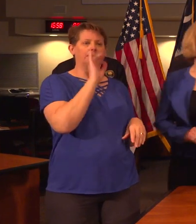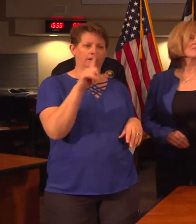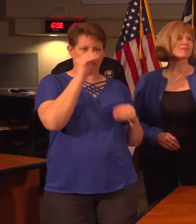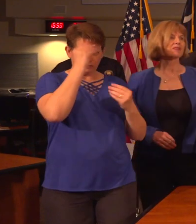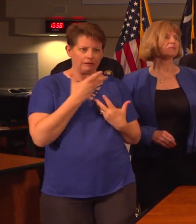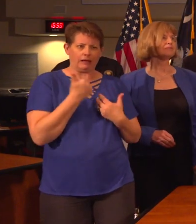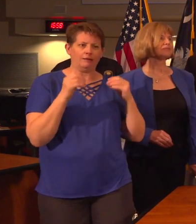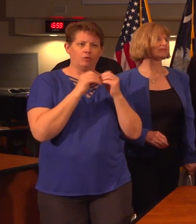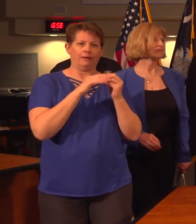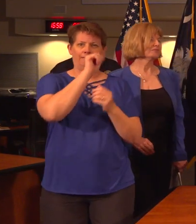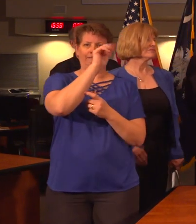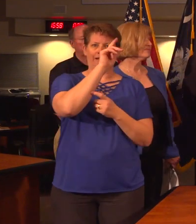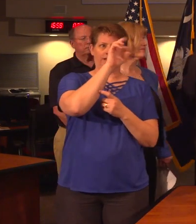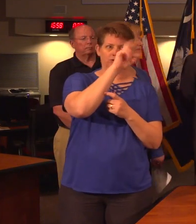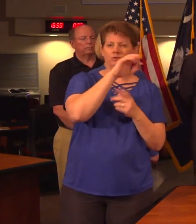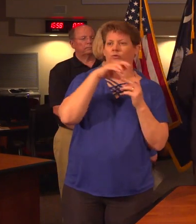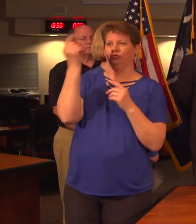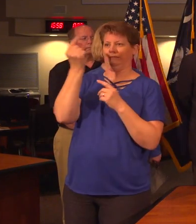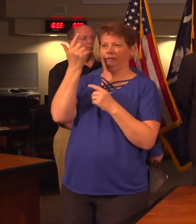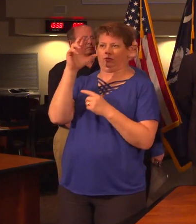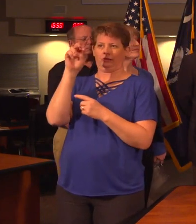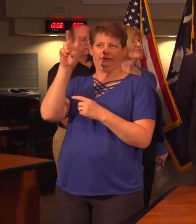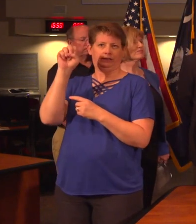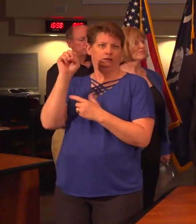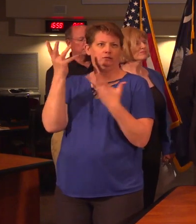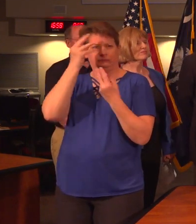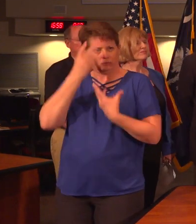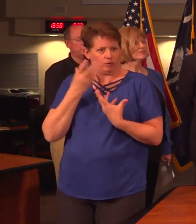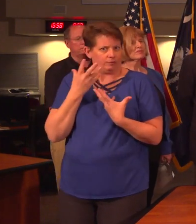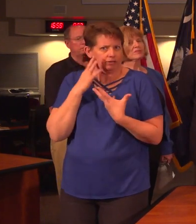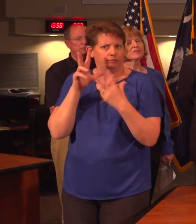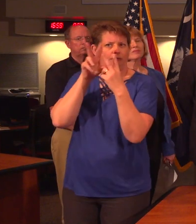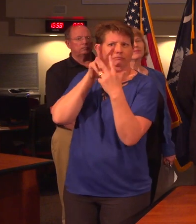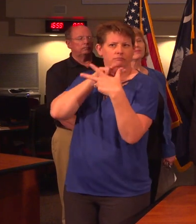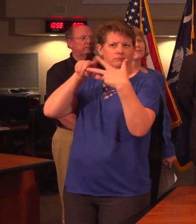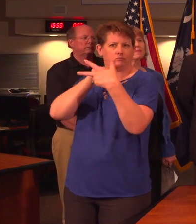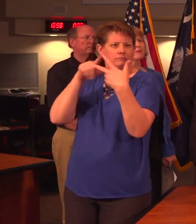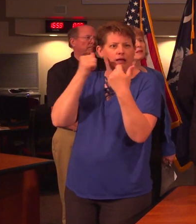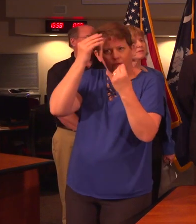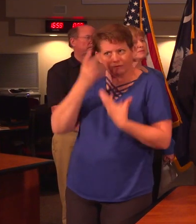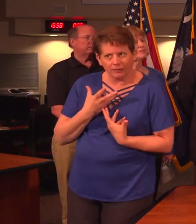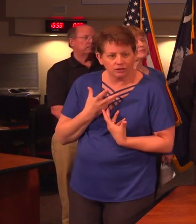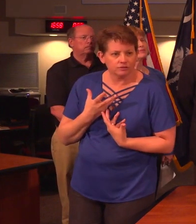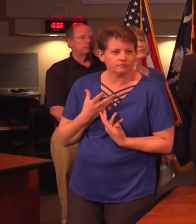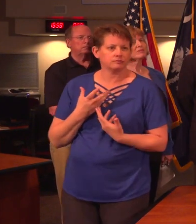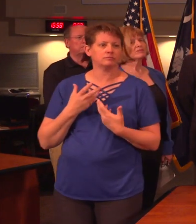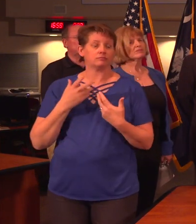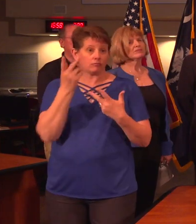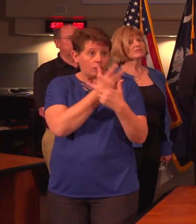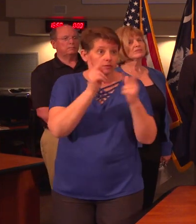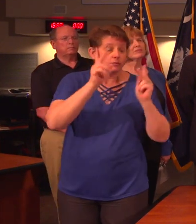Anderson County and the one Greenville cases that you guys are looking into? Any more details you can give us? Were the people